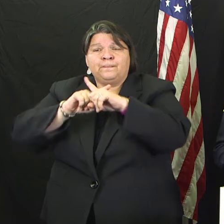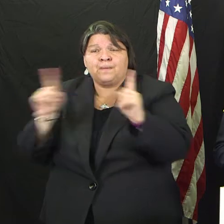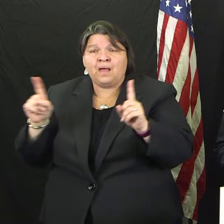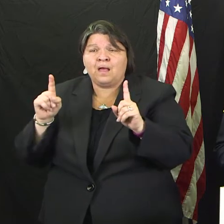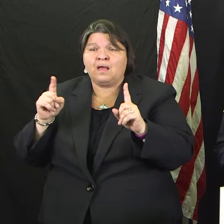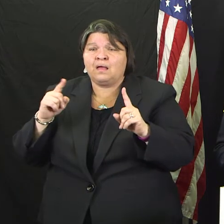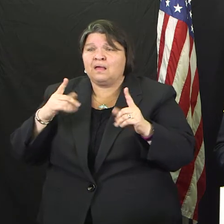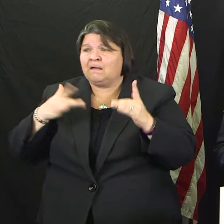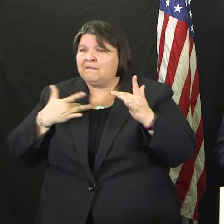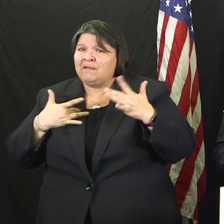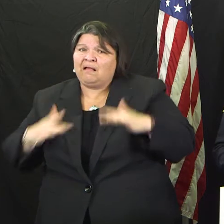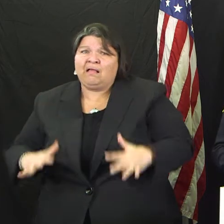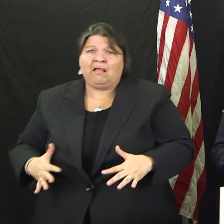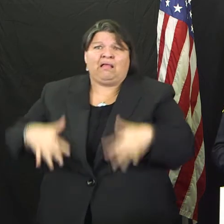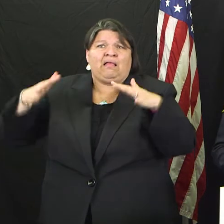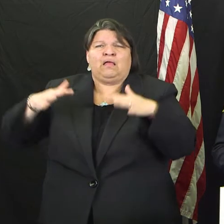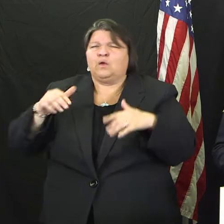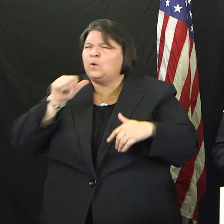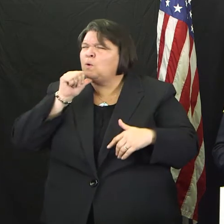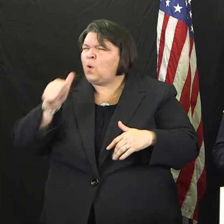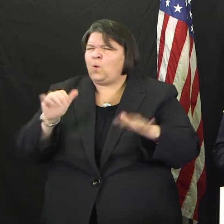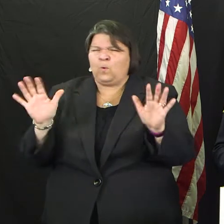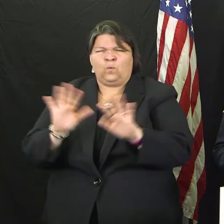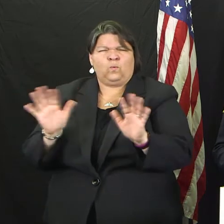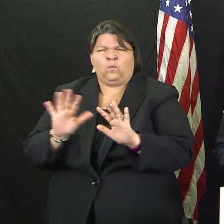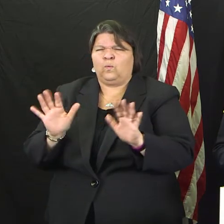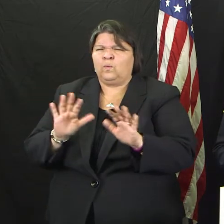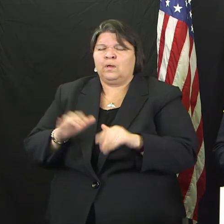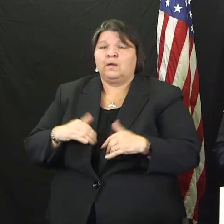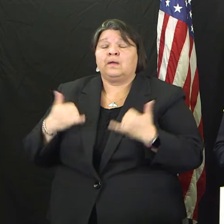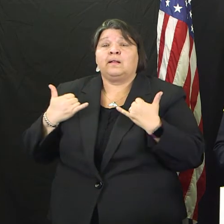we want to do. Panic has never made any situation better.